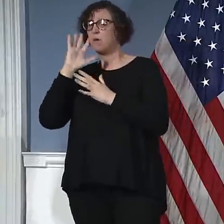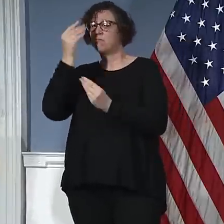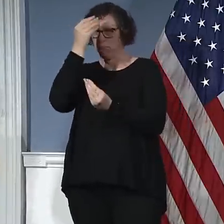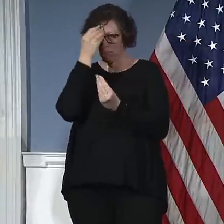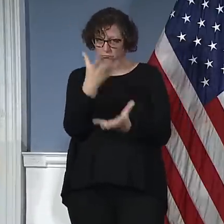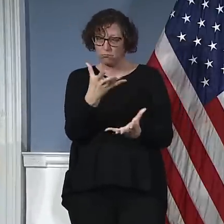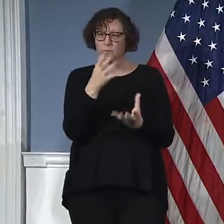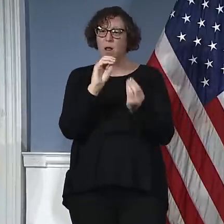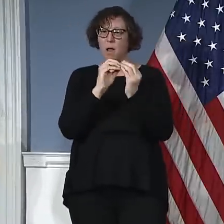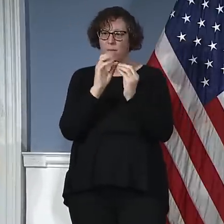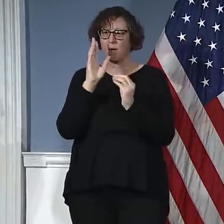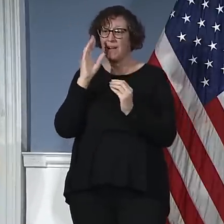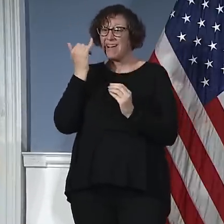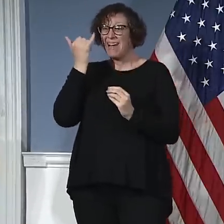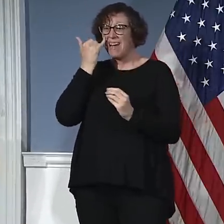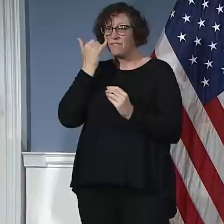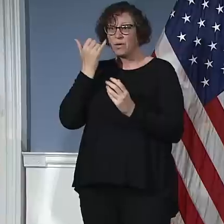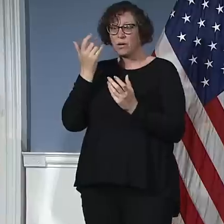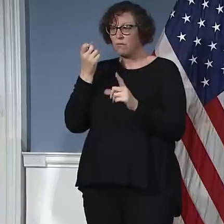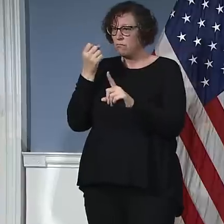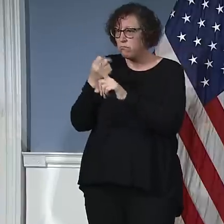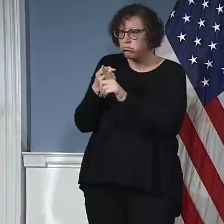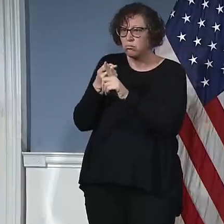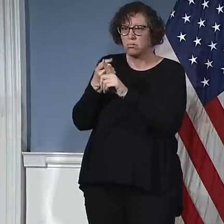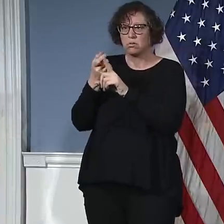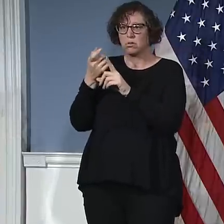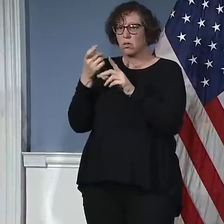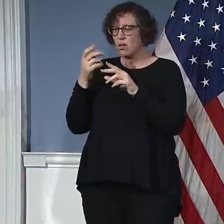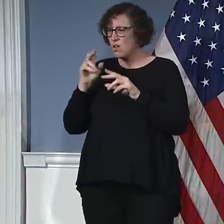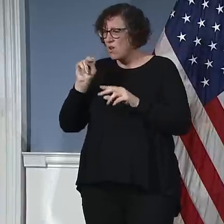responsible or fair, given the ever-changing situation.